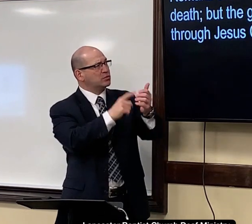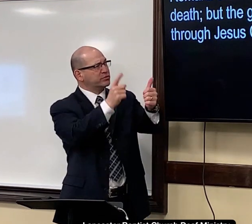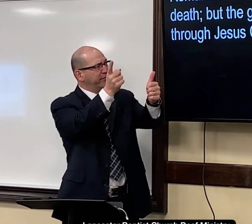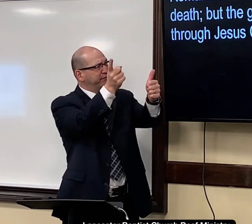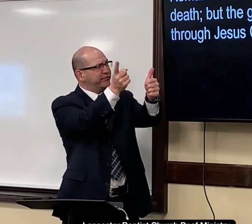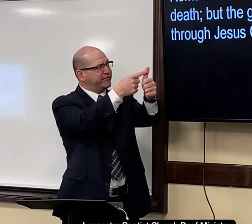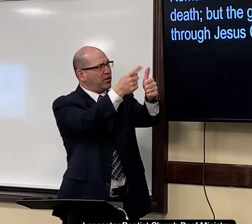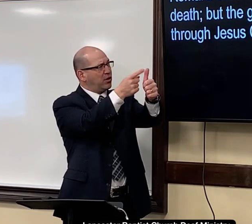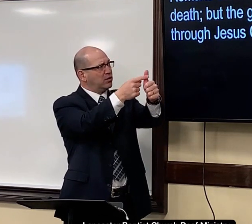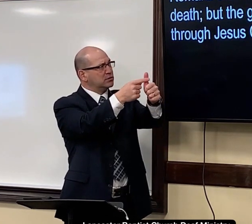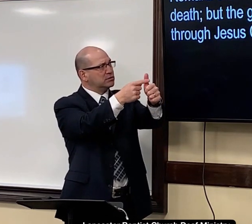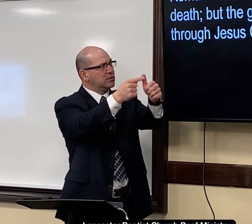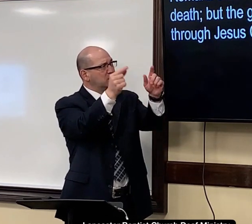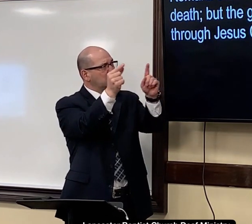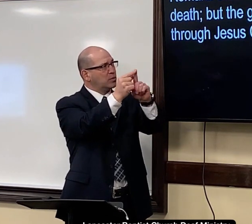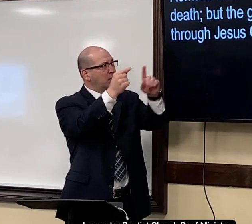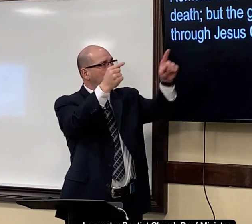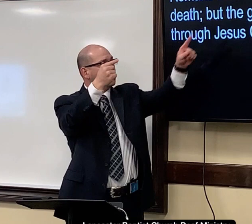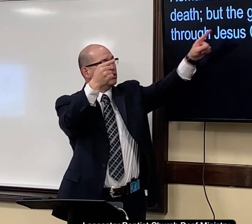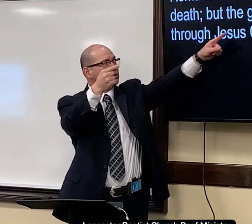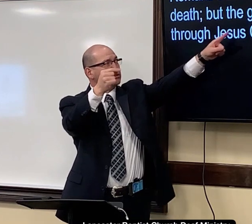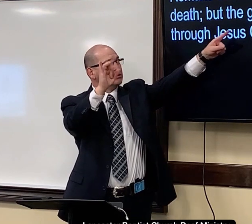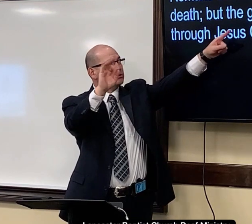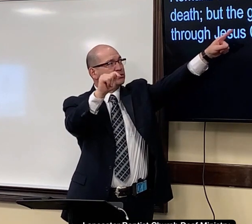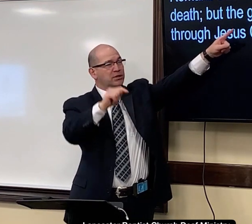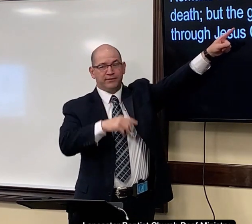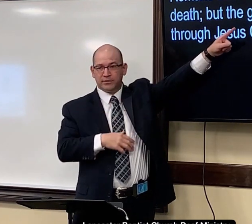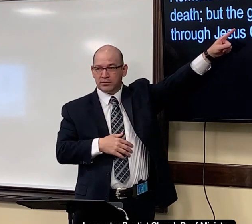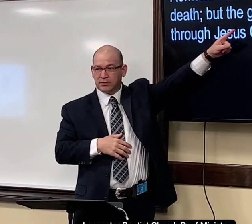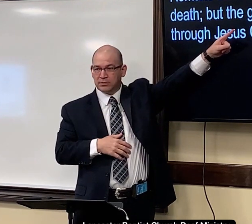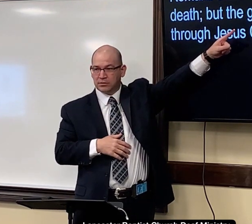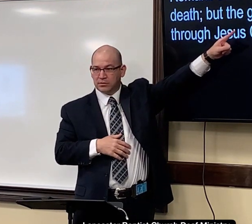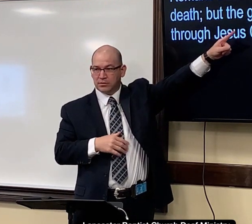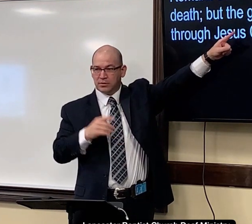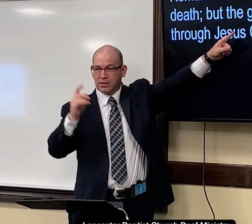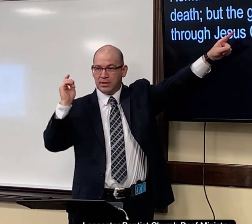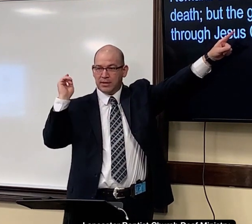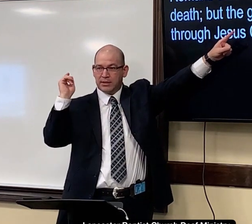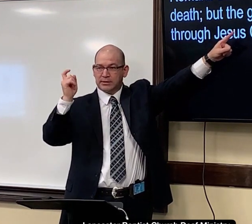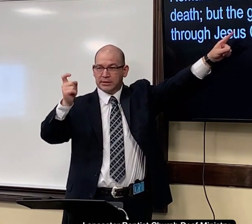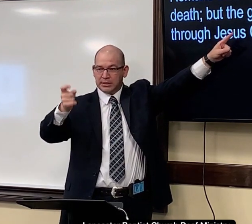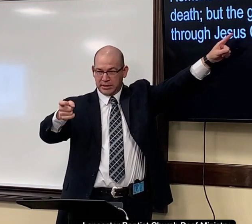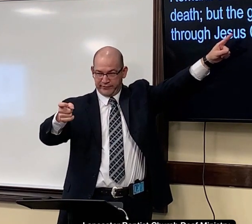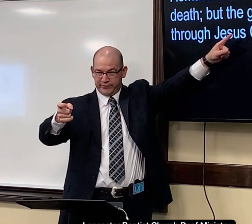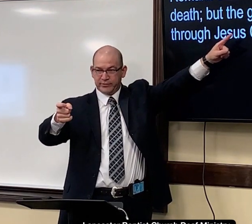The notice. First. The first. Is gift. It's a gift.